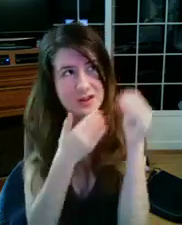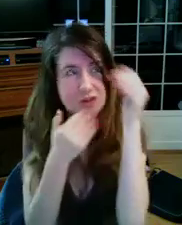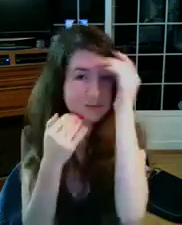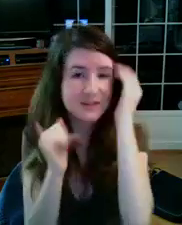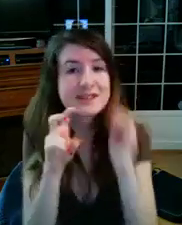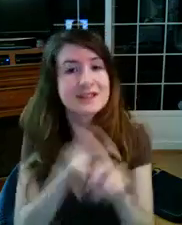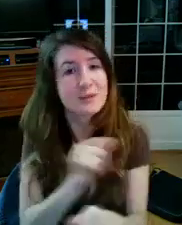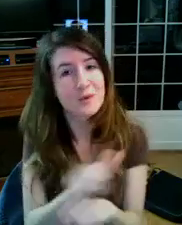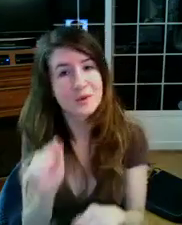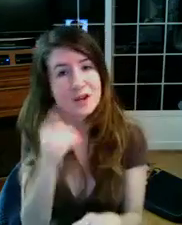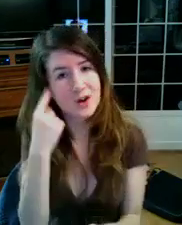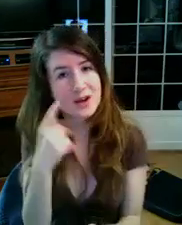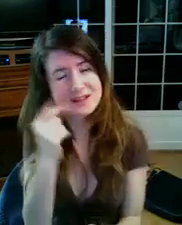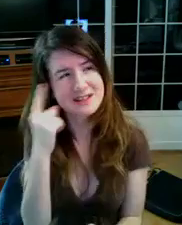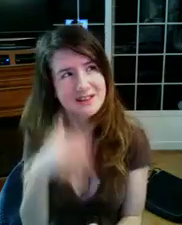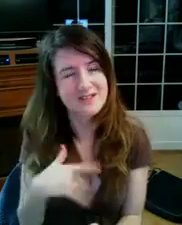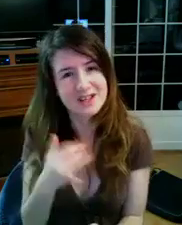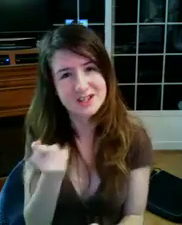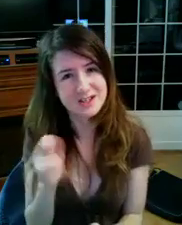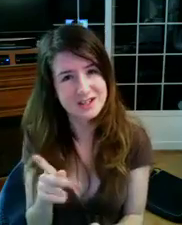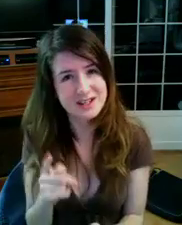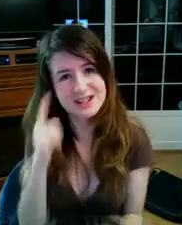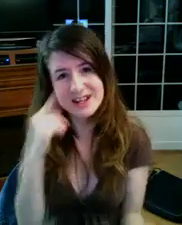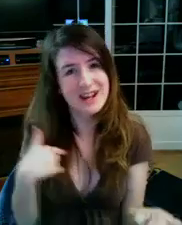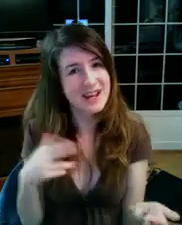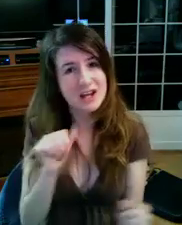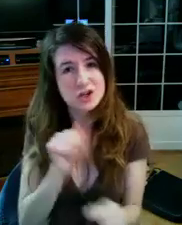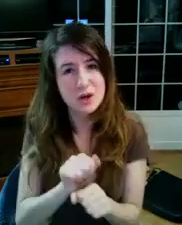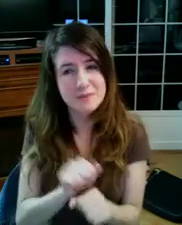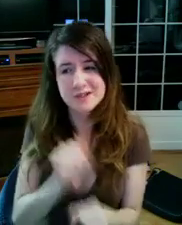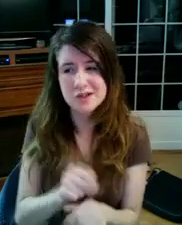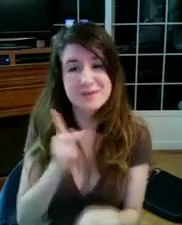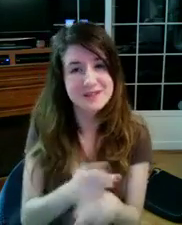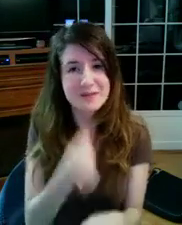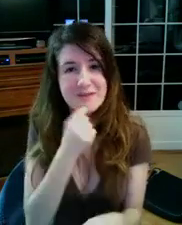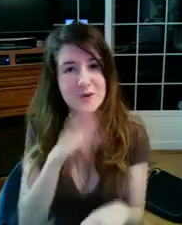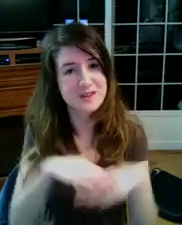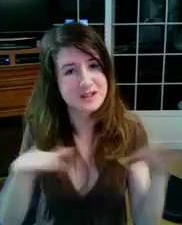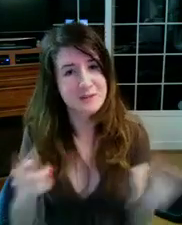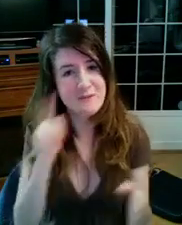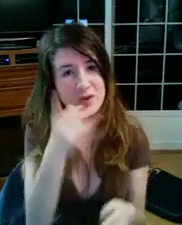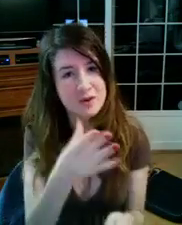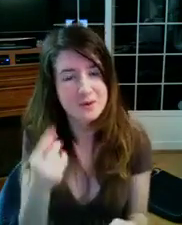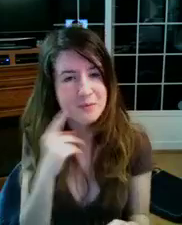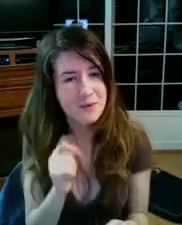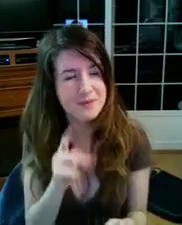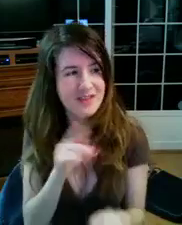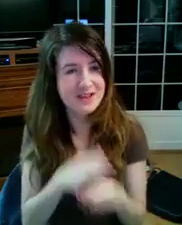that Christmas, I sat up the whole night crying, cause daddy felt like a bum, see daddy had a job, but his job was to keep the food on the table for you and mom, and at